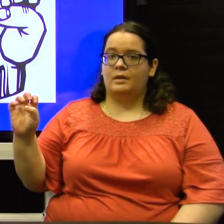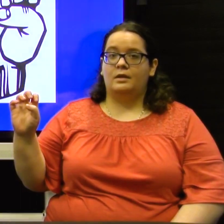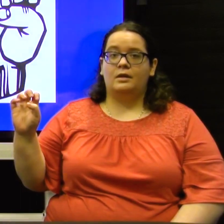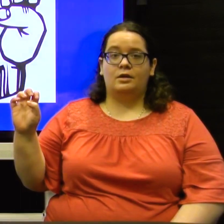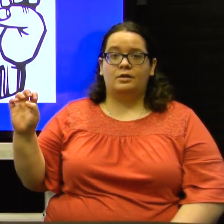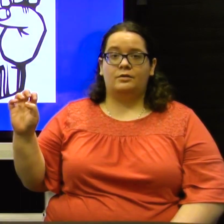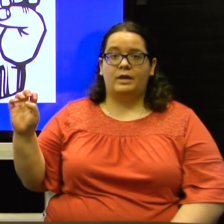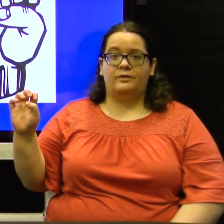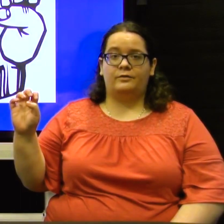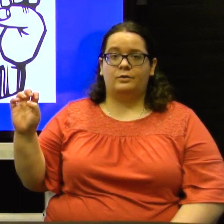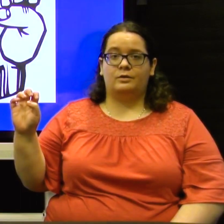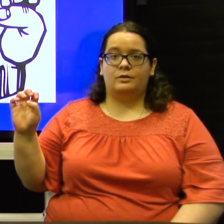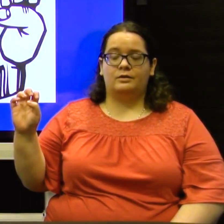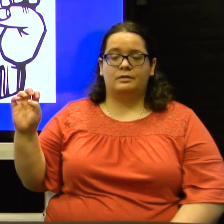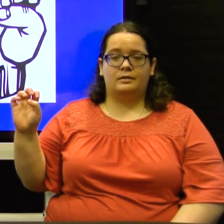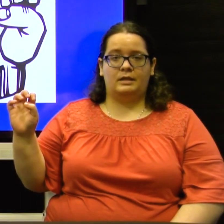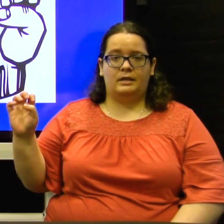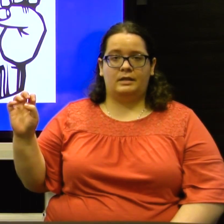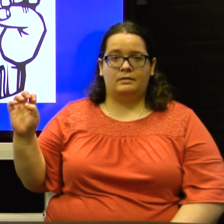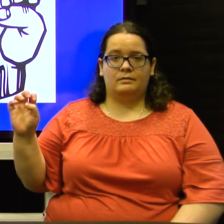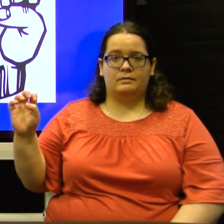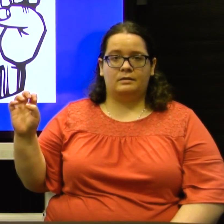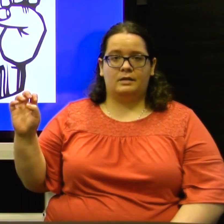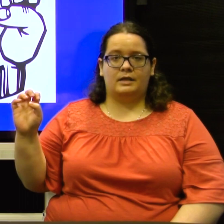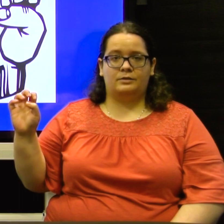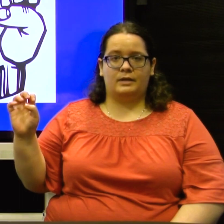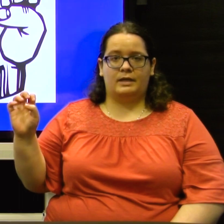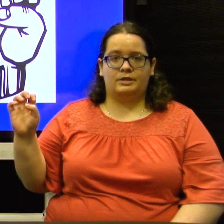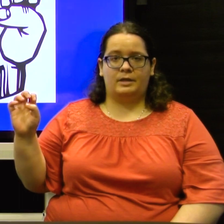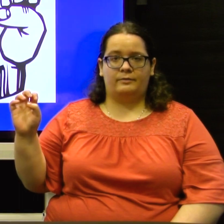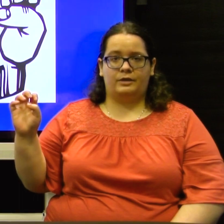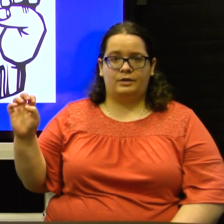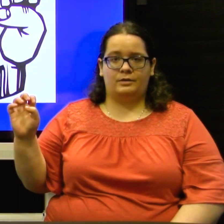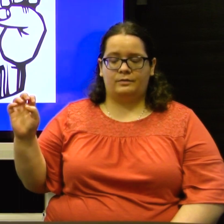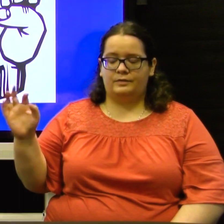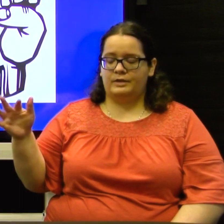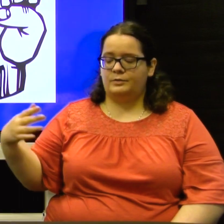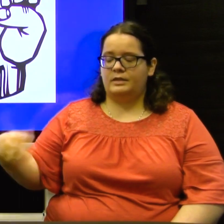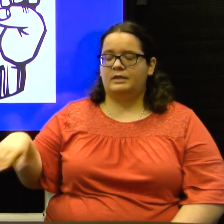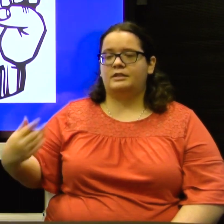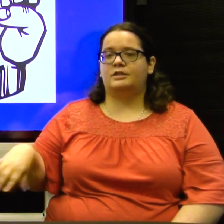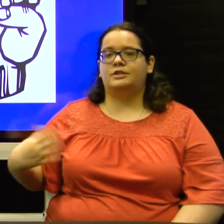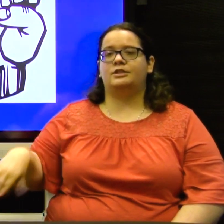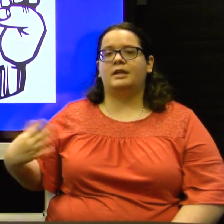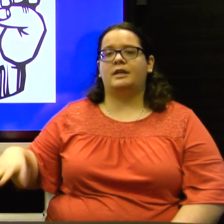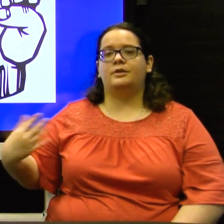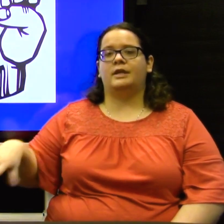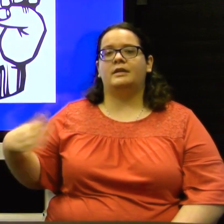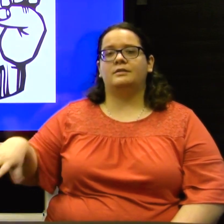A good way for getting a natural hand shape for you for this one is to just shake out your hand